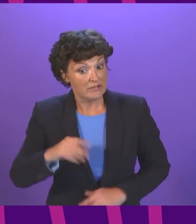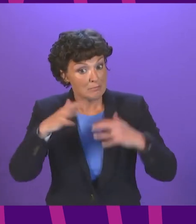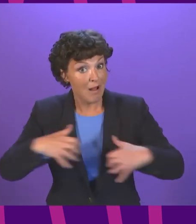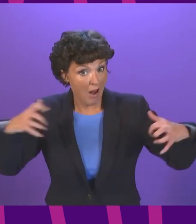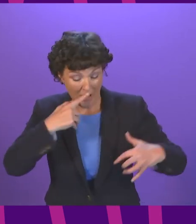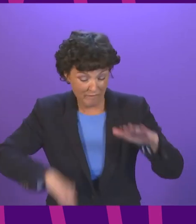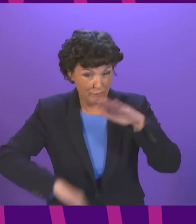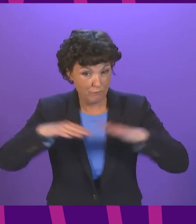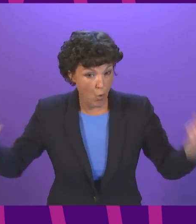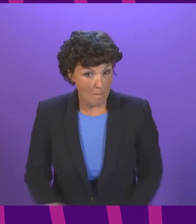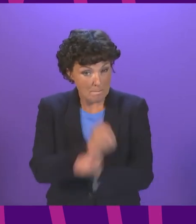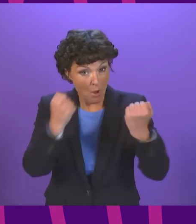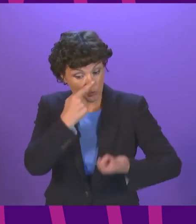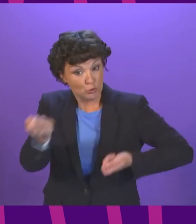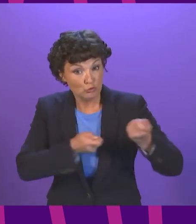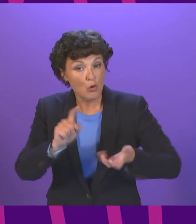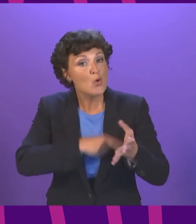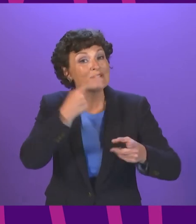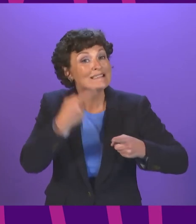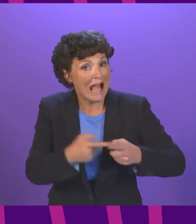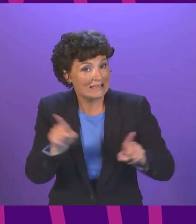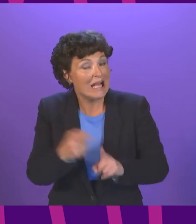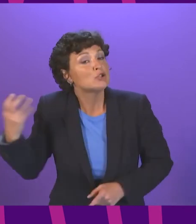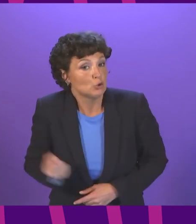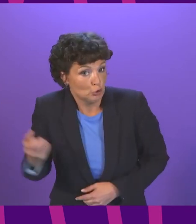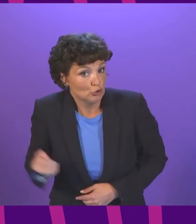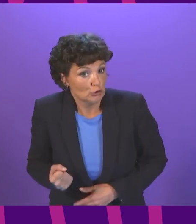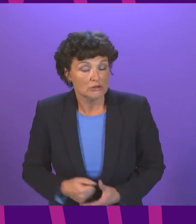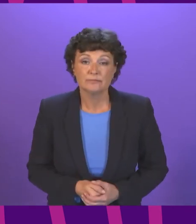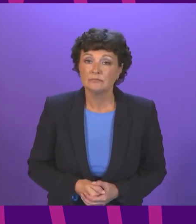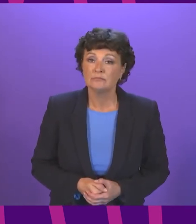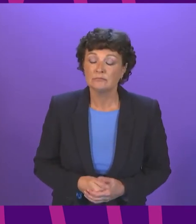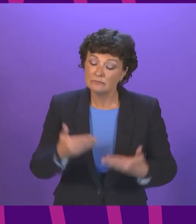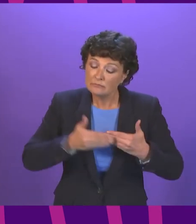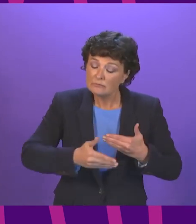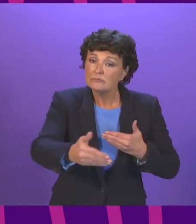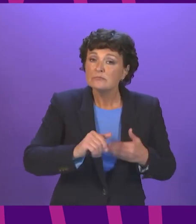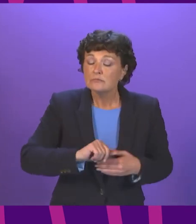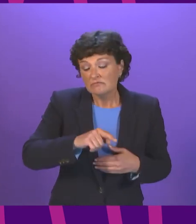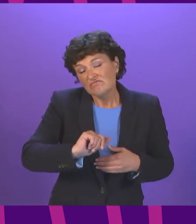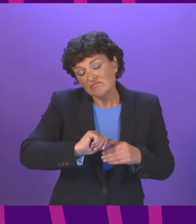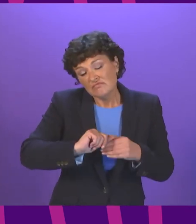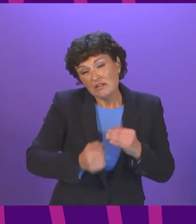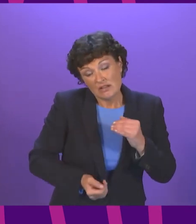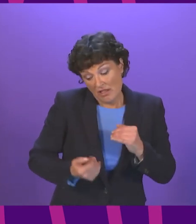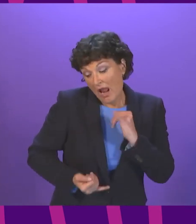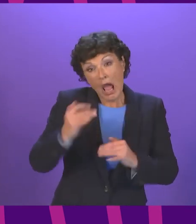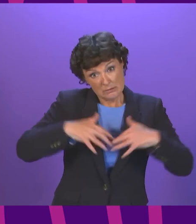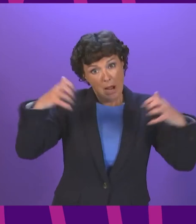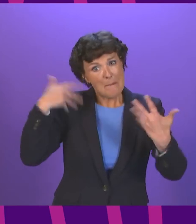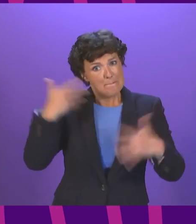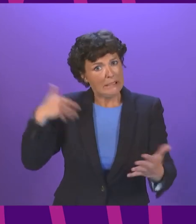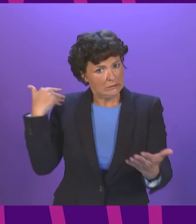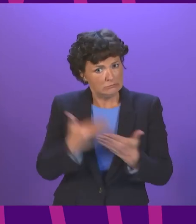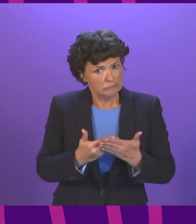and welfare Signing Officer, we will build also on our investment in housing over the last Parliament to